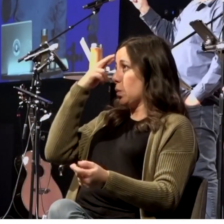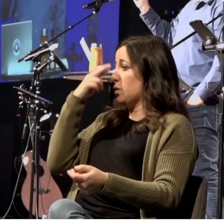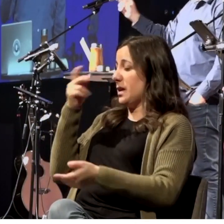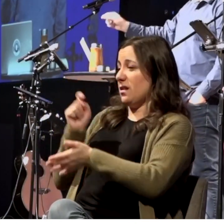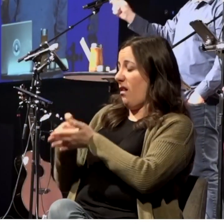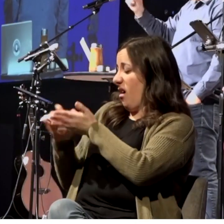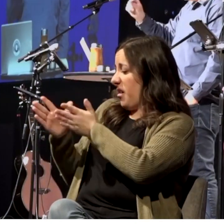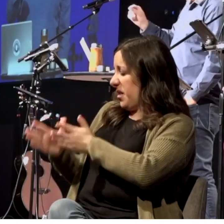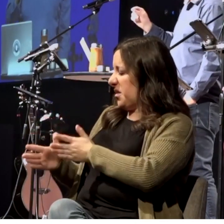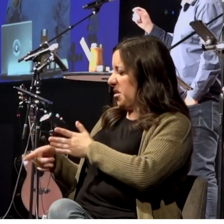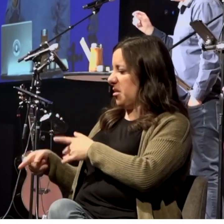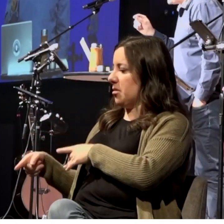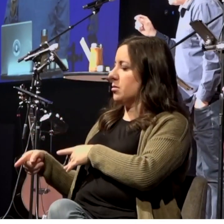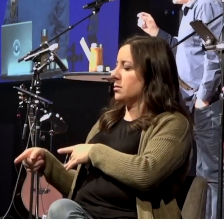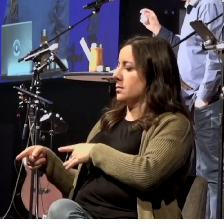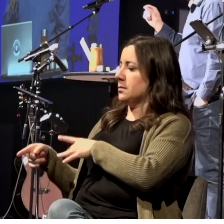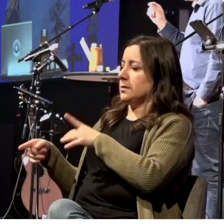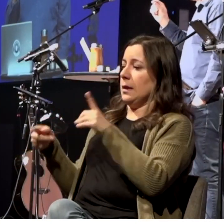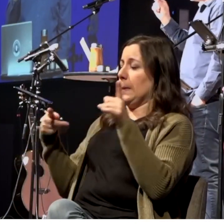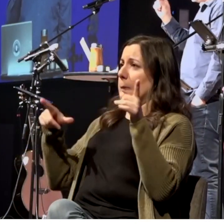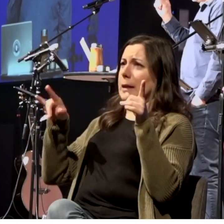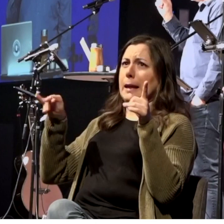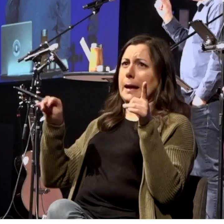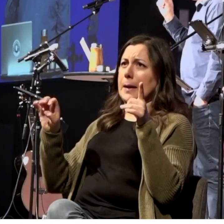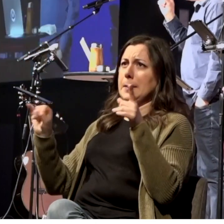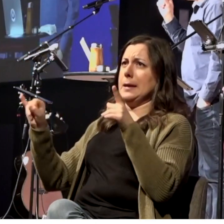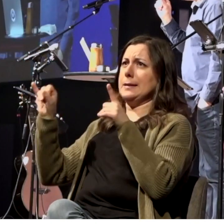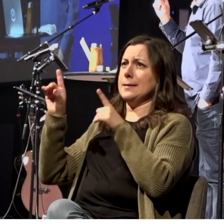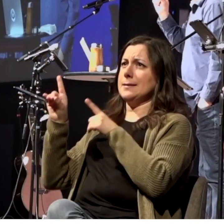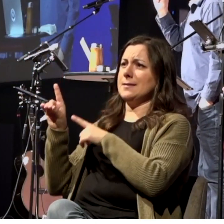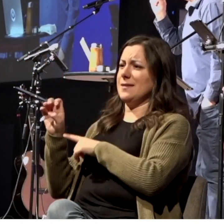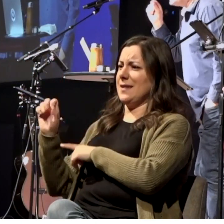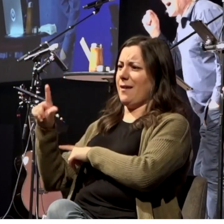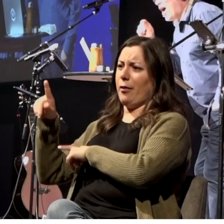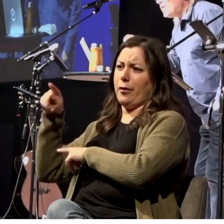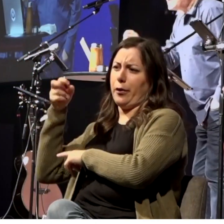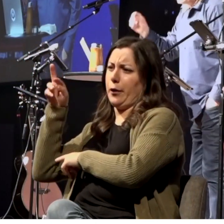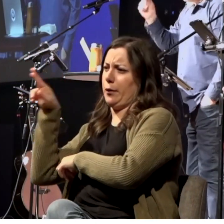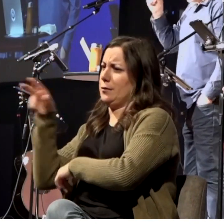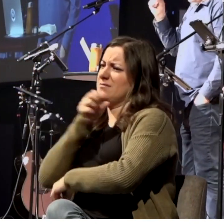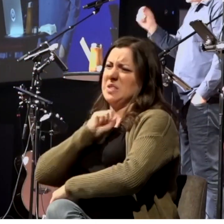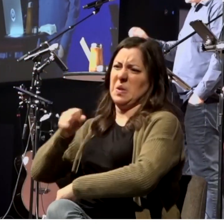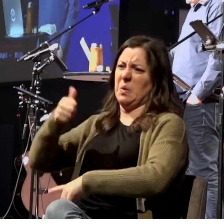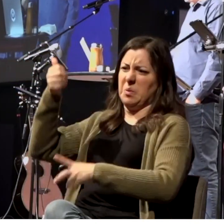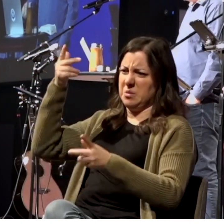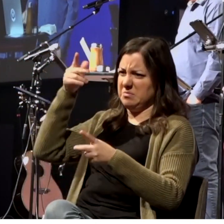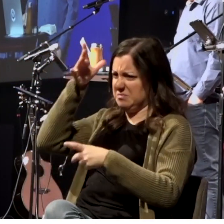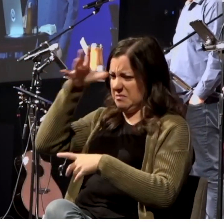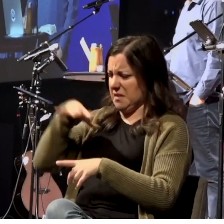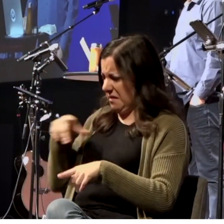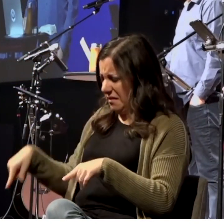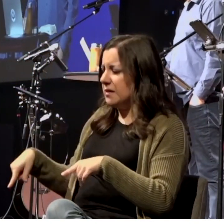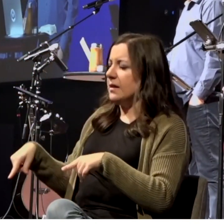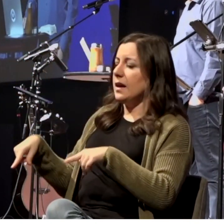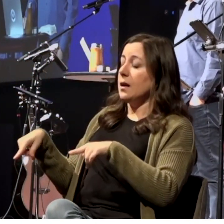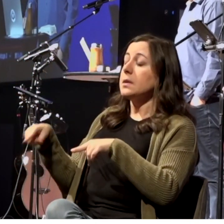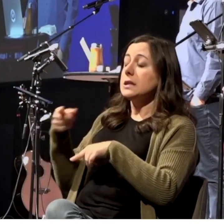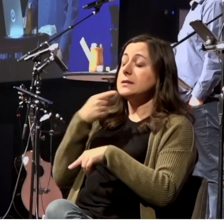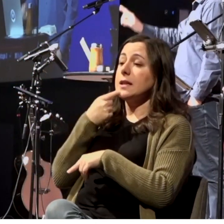Pliny the Elder, he says that thousands of snails were needed to produce